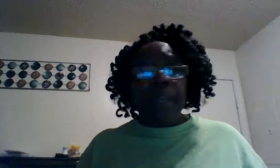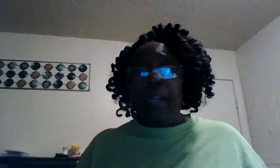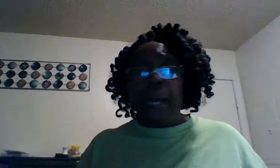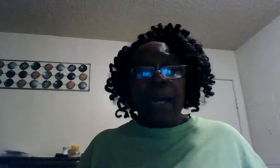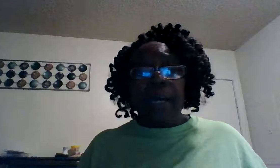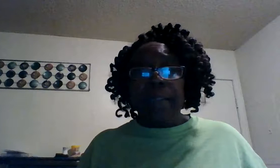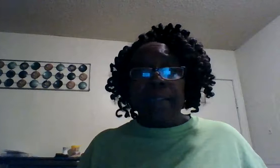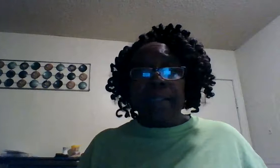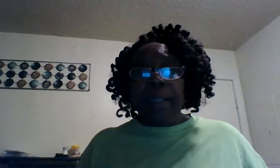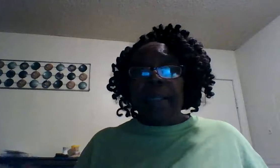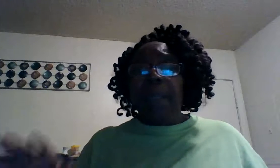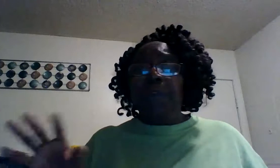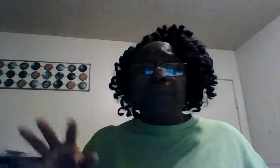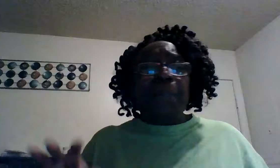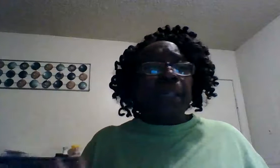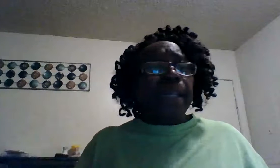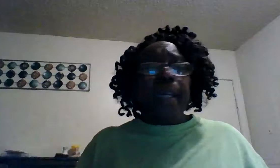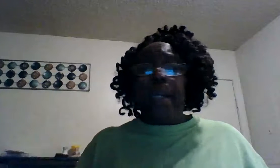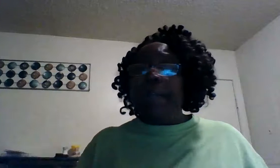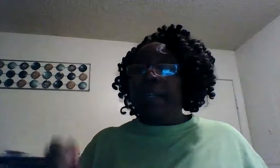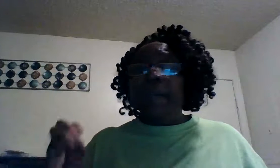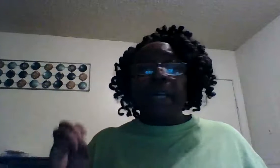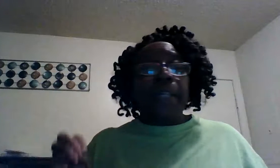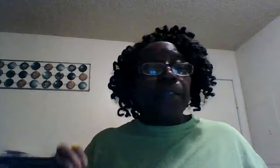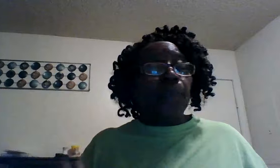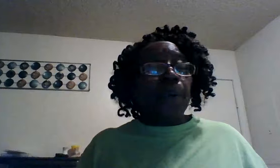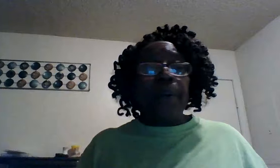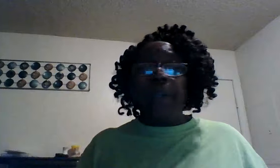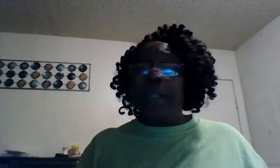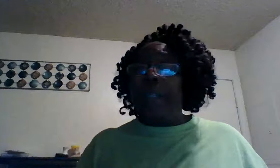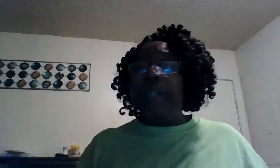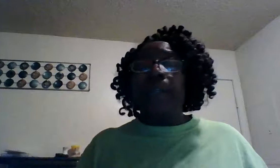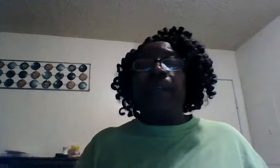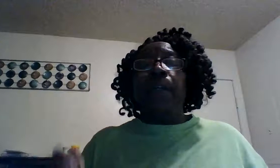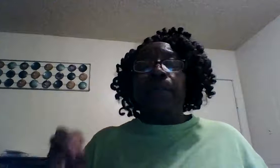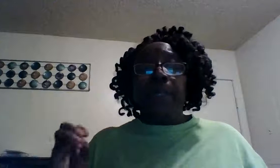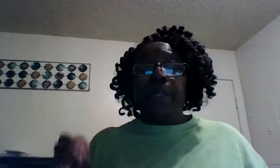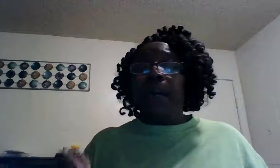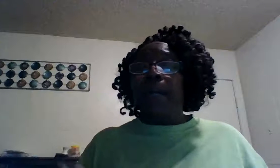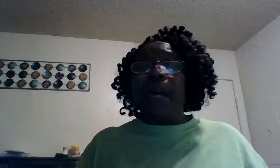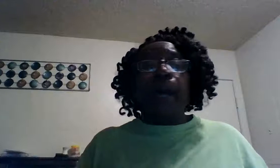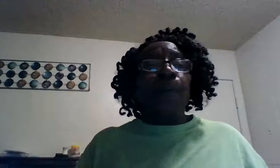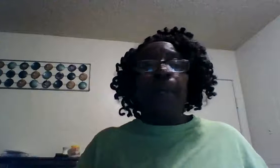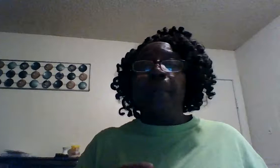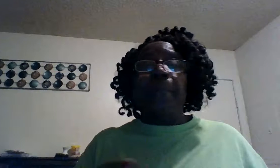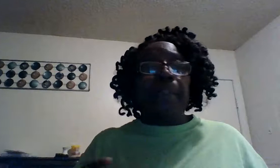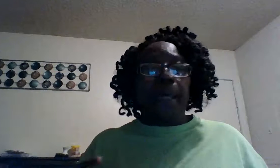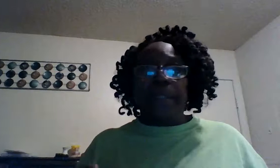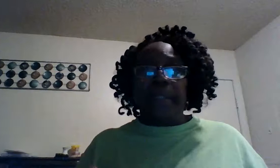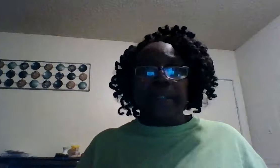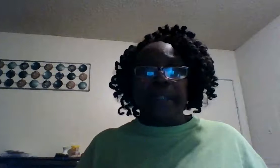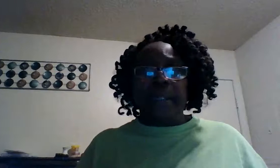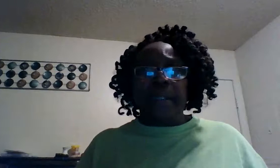in god if you believe him at his word then we know god will help us out of these things